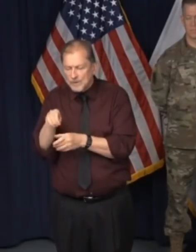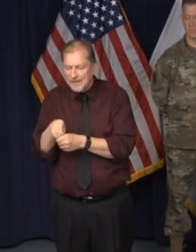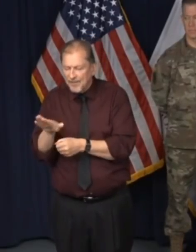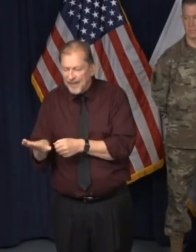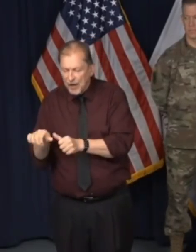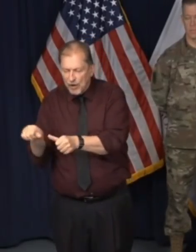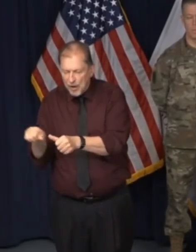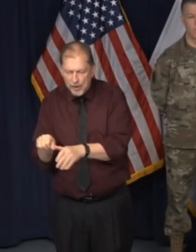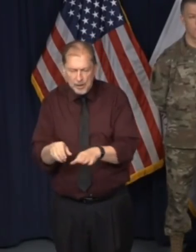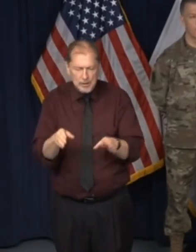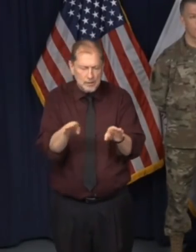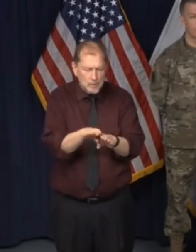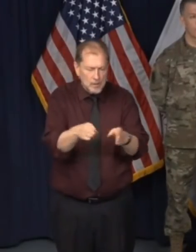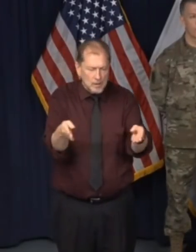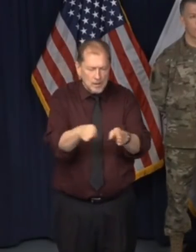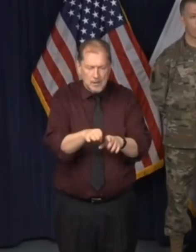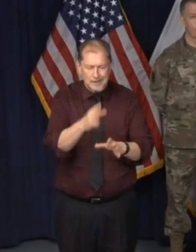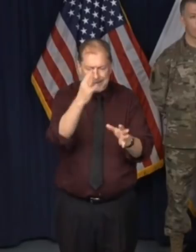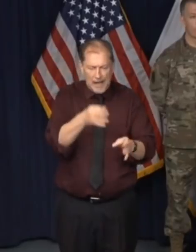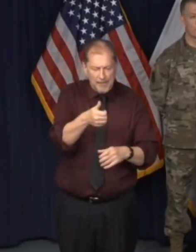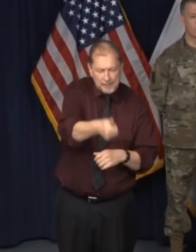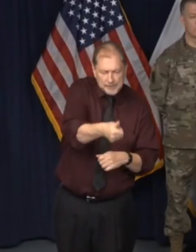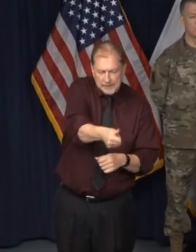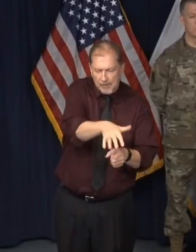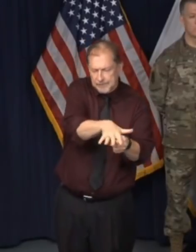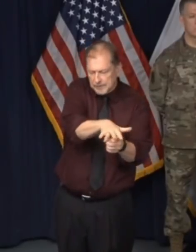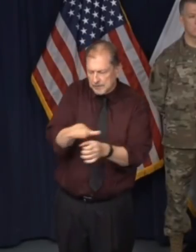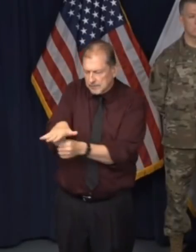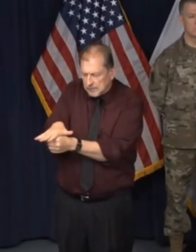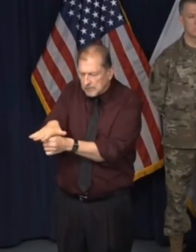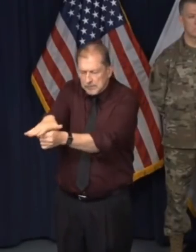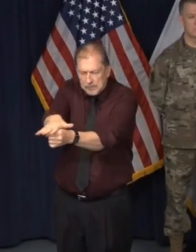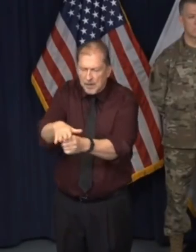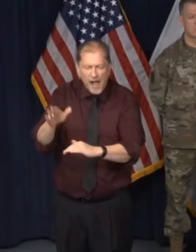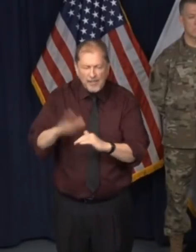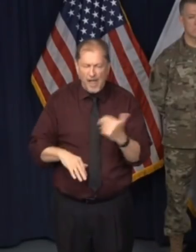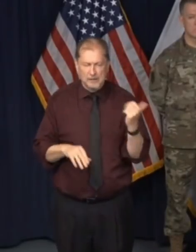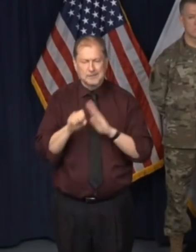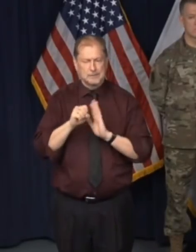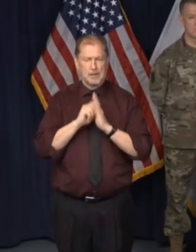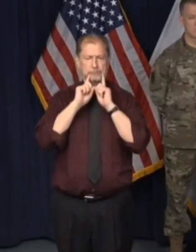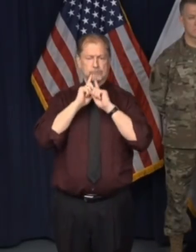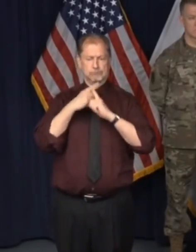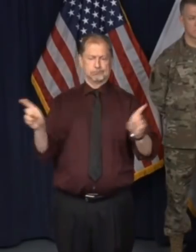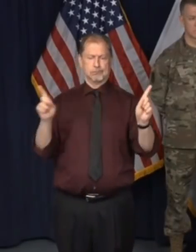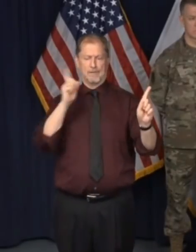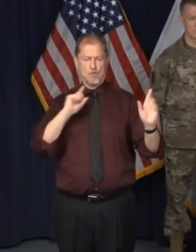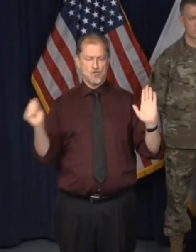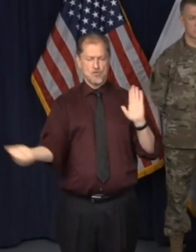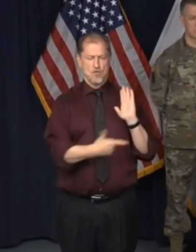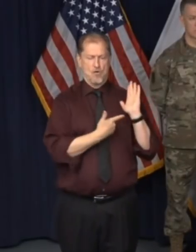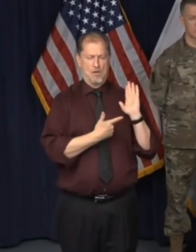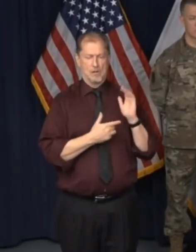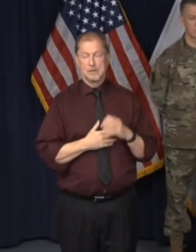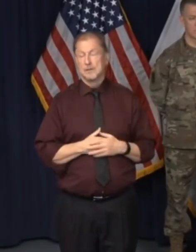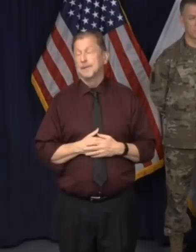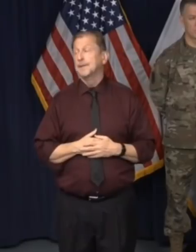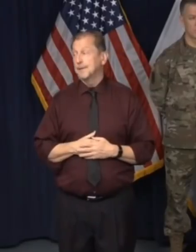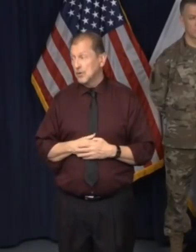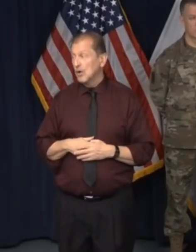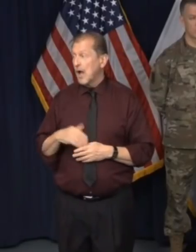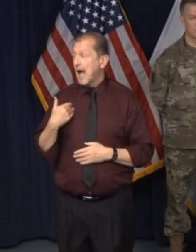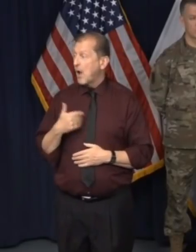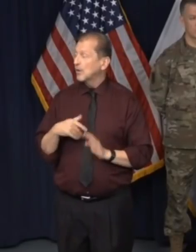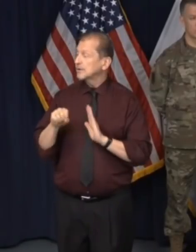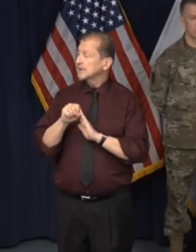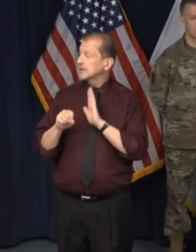your response to that proposal? Um, we will, uh, from the state executive order perspective, we're,